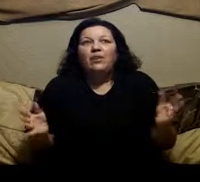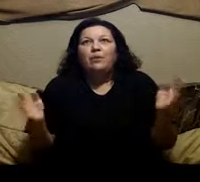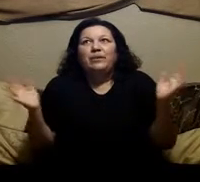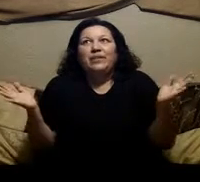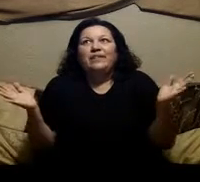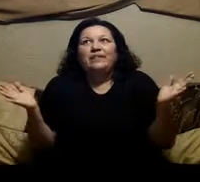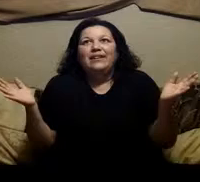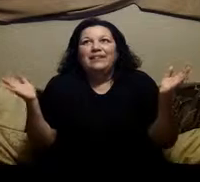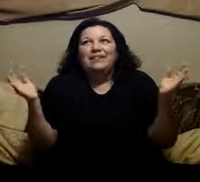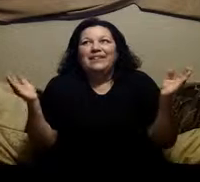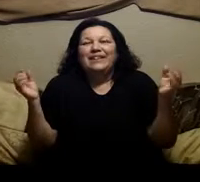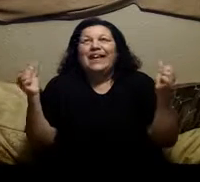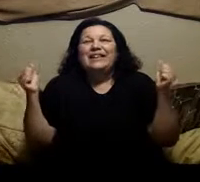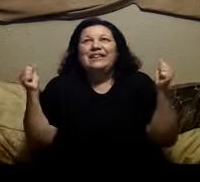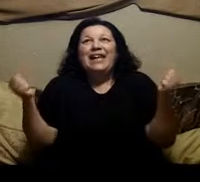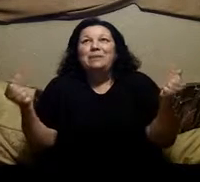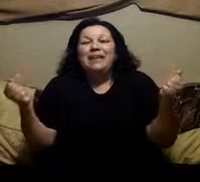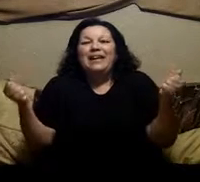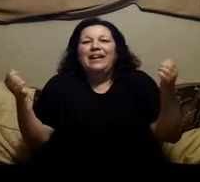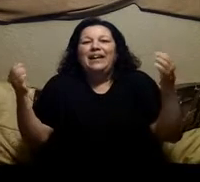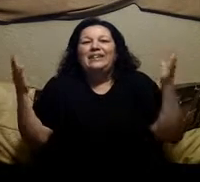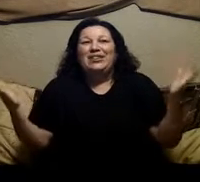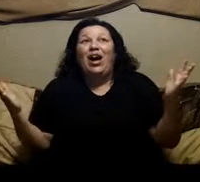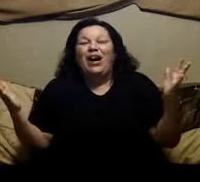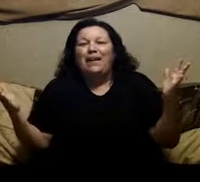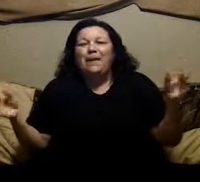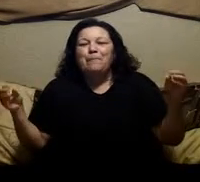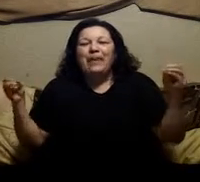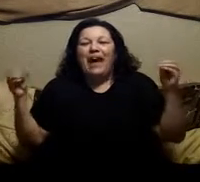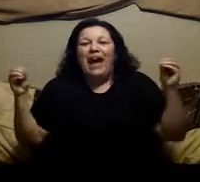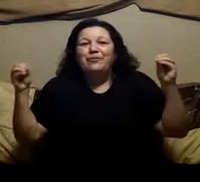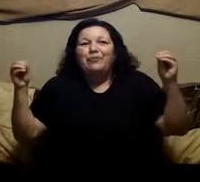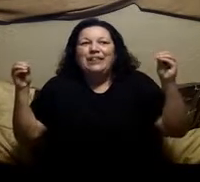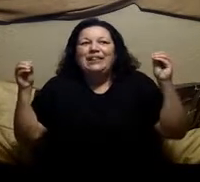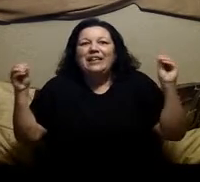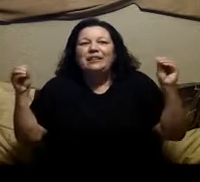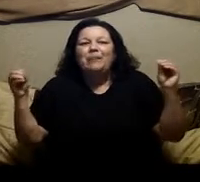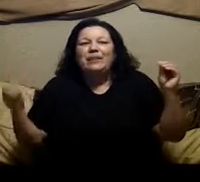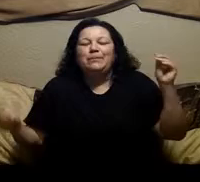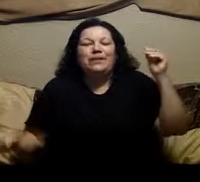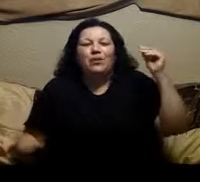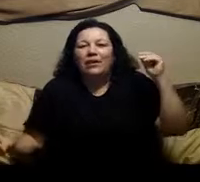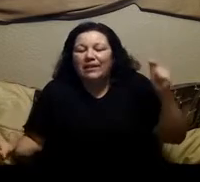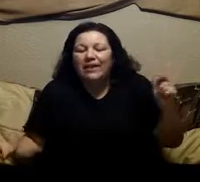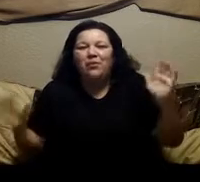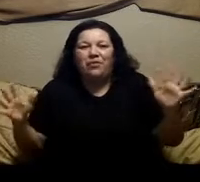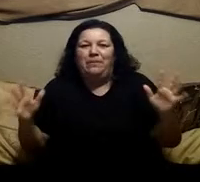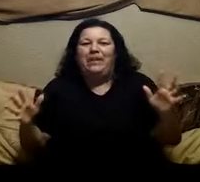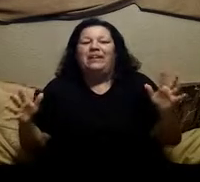you know please send me a sign have somebody say something to me that'll click with me